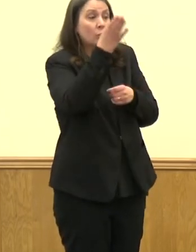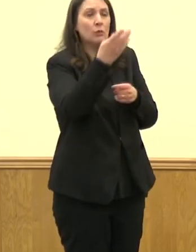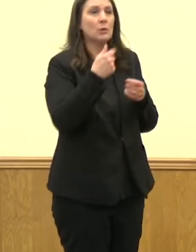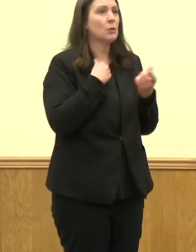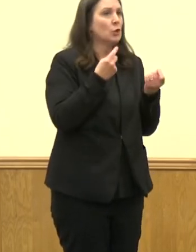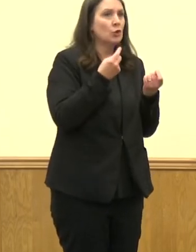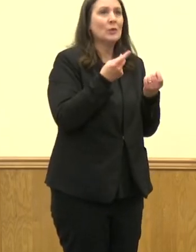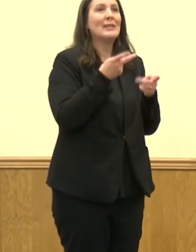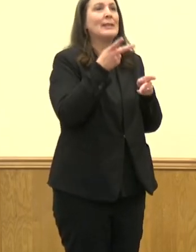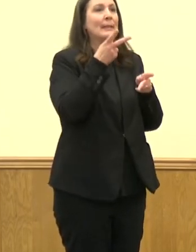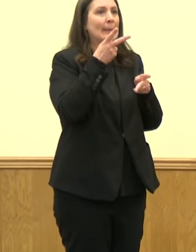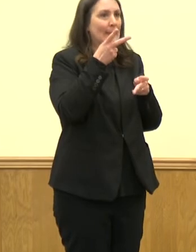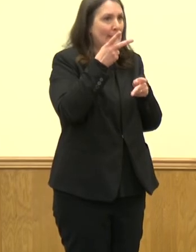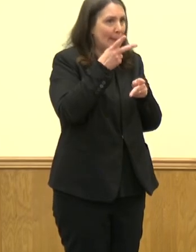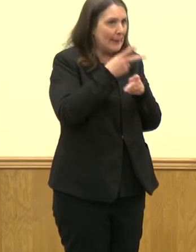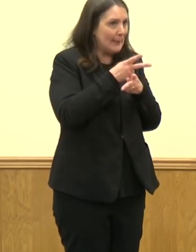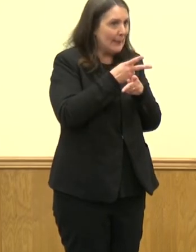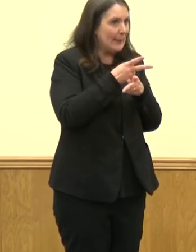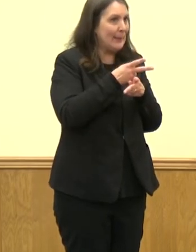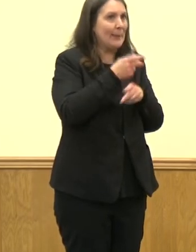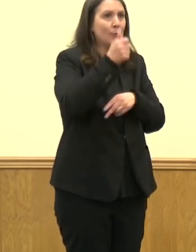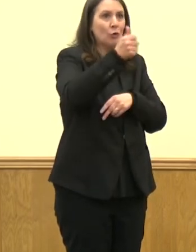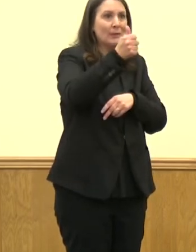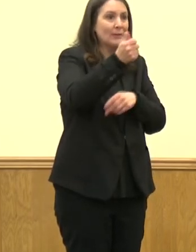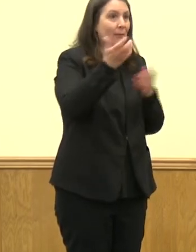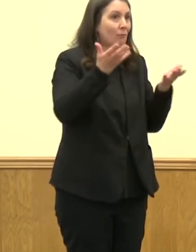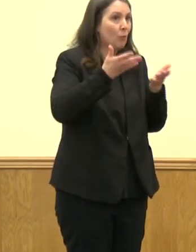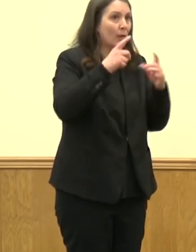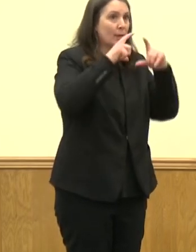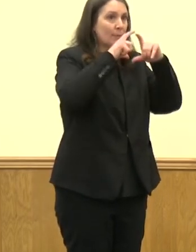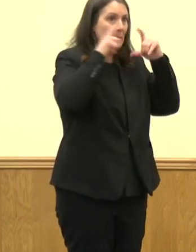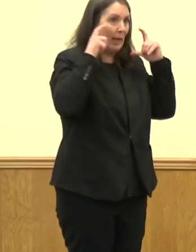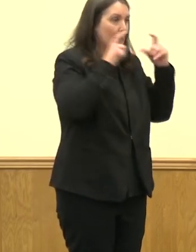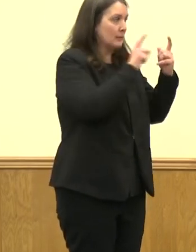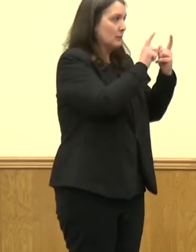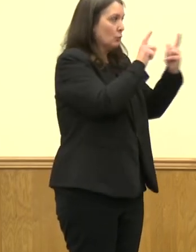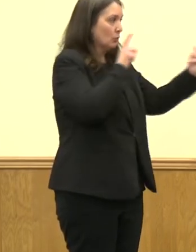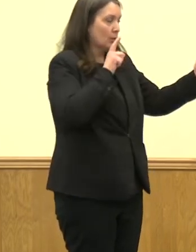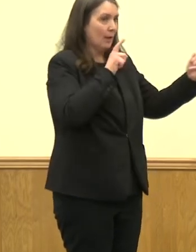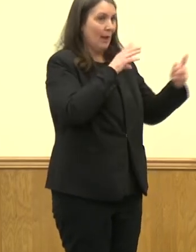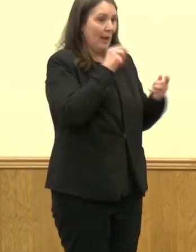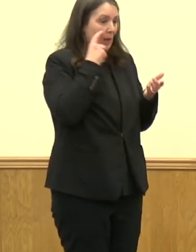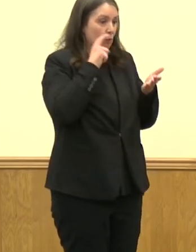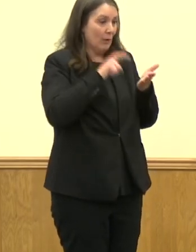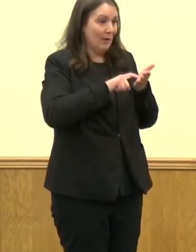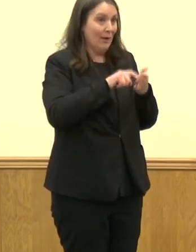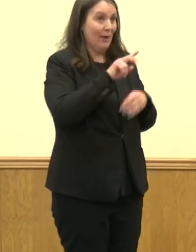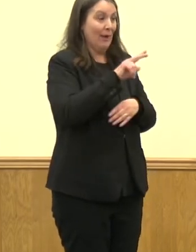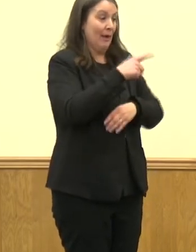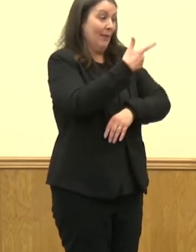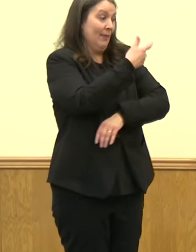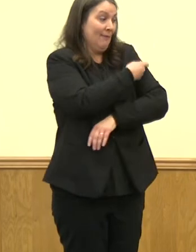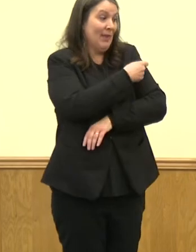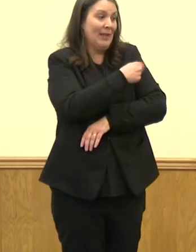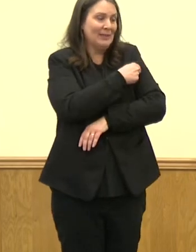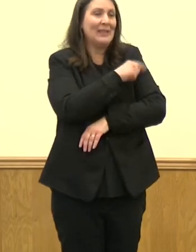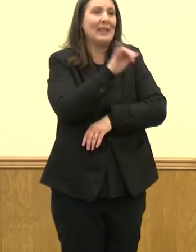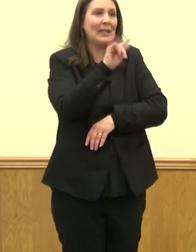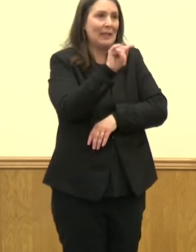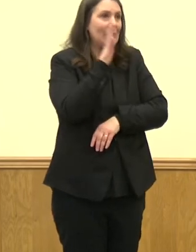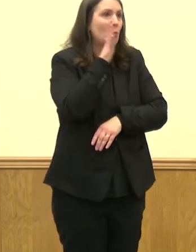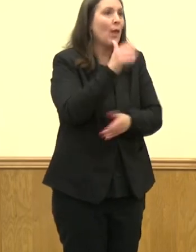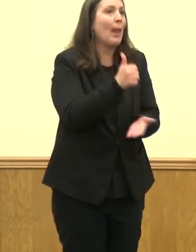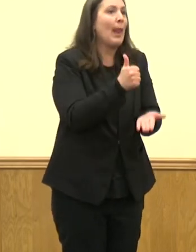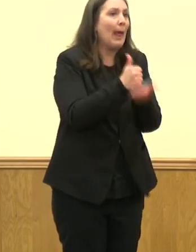doing those non-pharmaceutical interventions, masking, socially distancing, but then recognizing that the vaccines work, even for the variants that we are